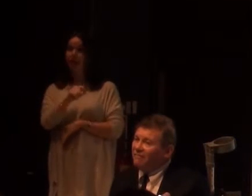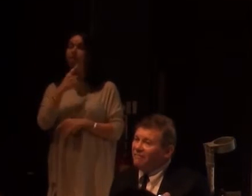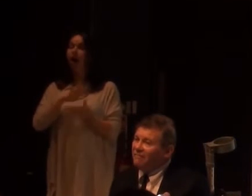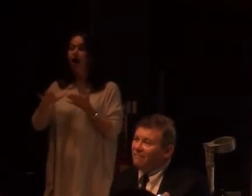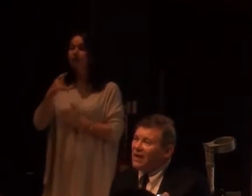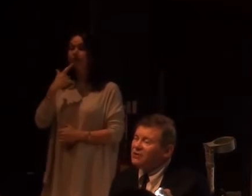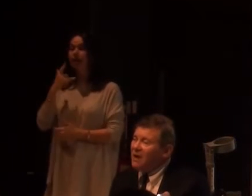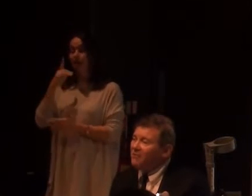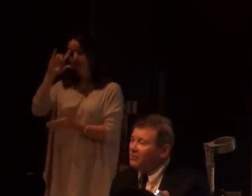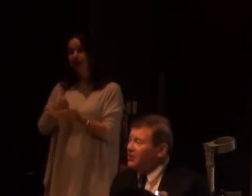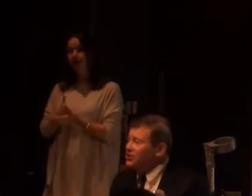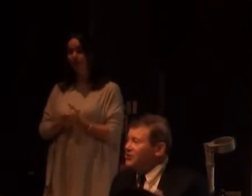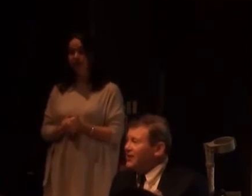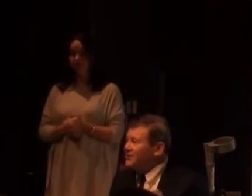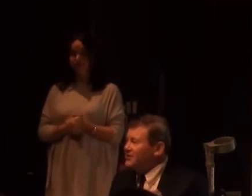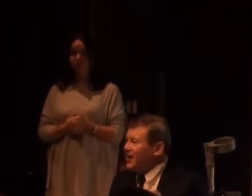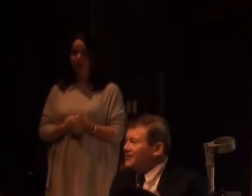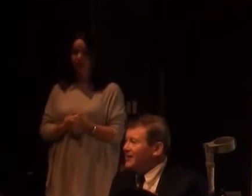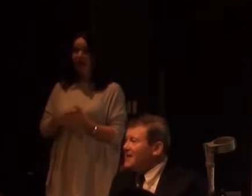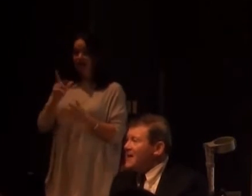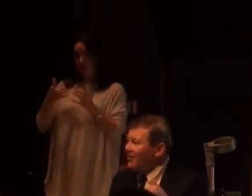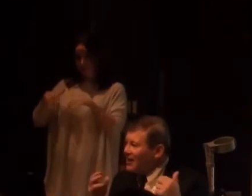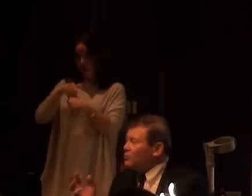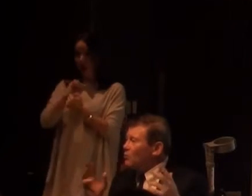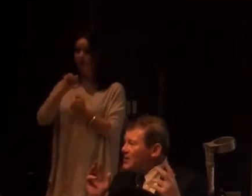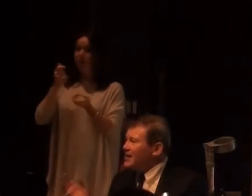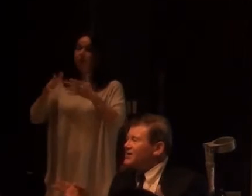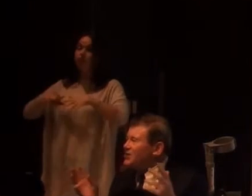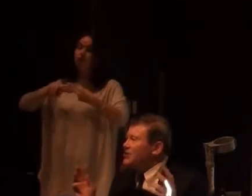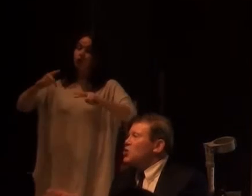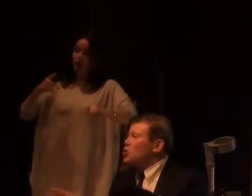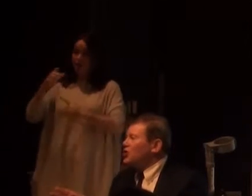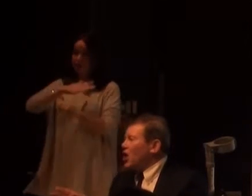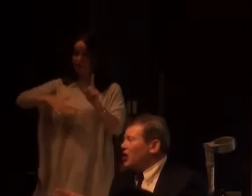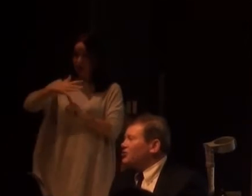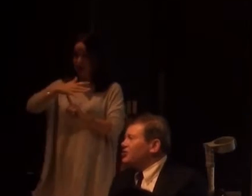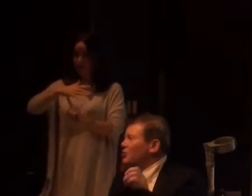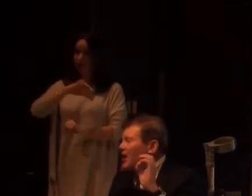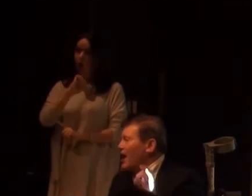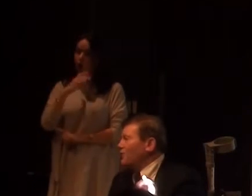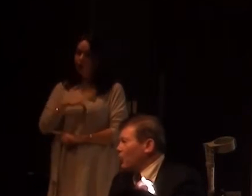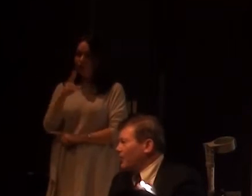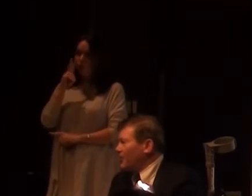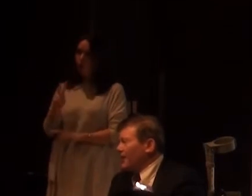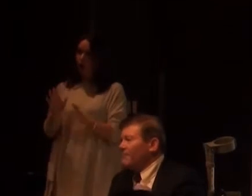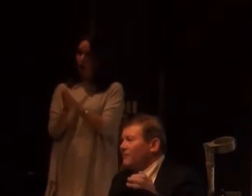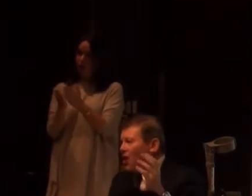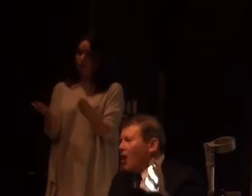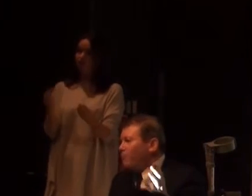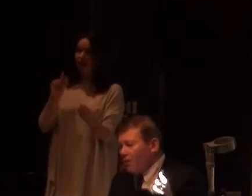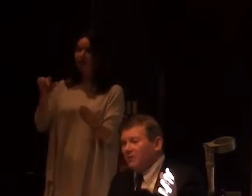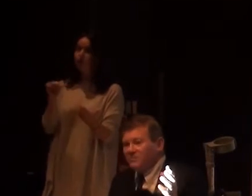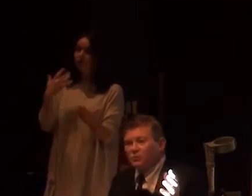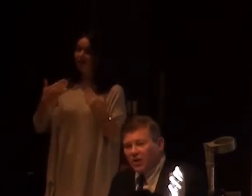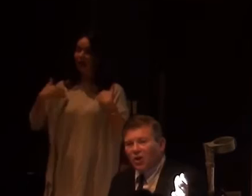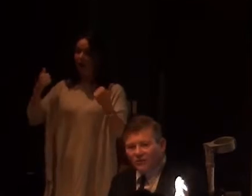stuff. He was a member of the British Eugenics Society. And that's what we need to look at our literature with a health warning on it. There